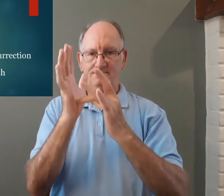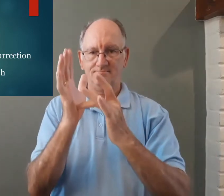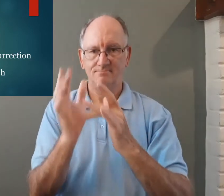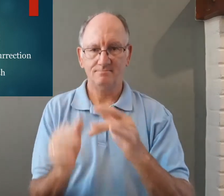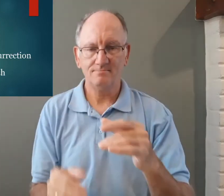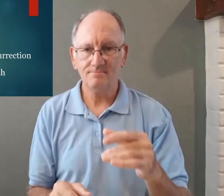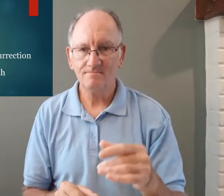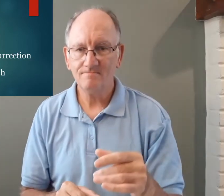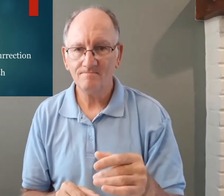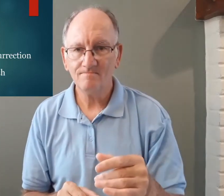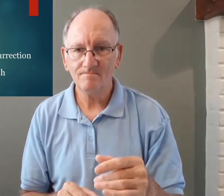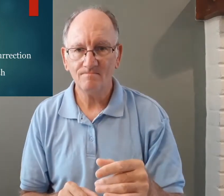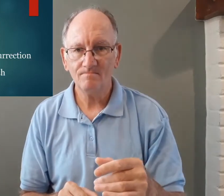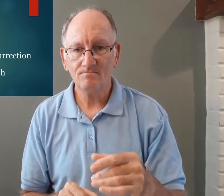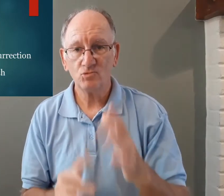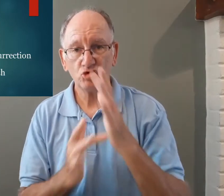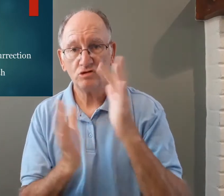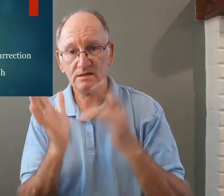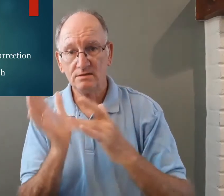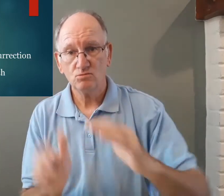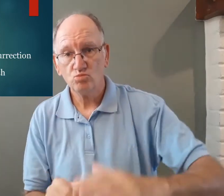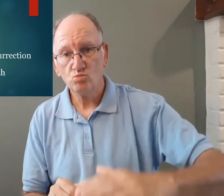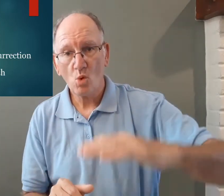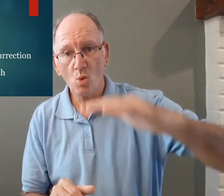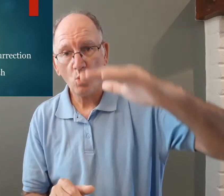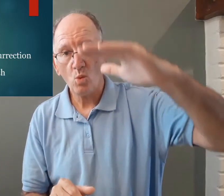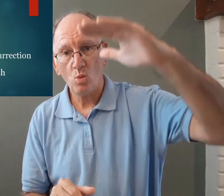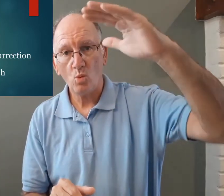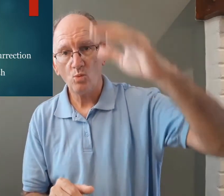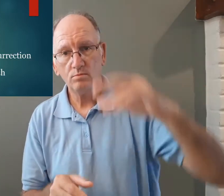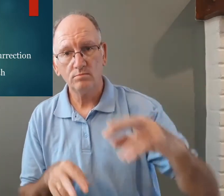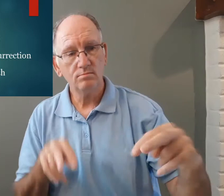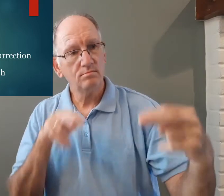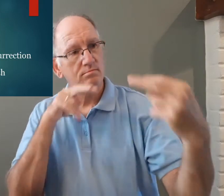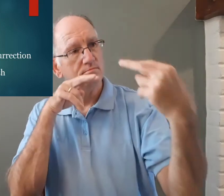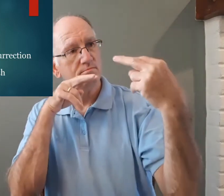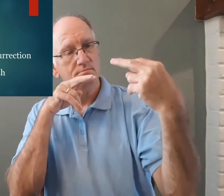that and she was able to give birth to Jesus and as Jesus rose